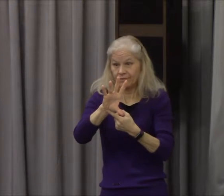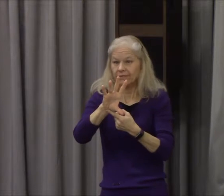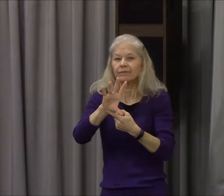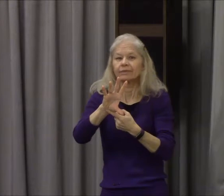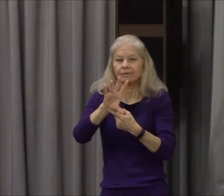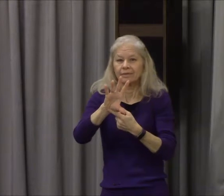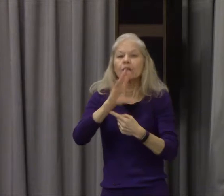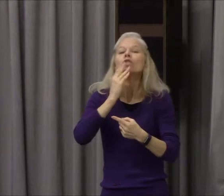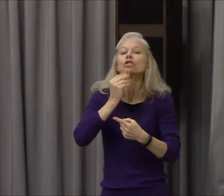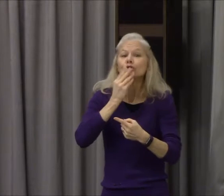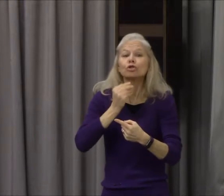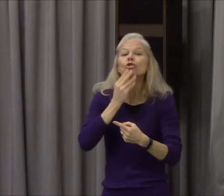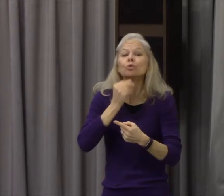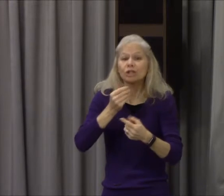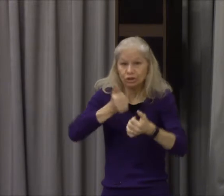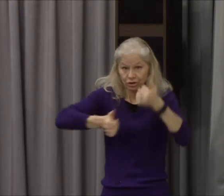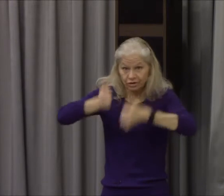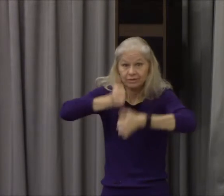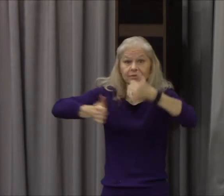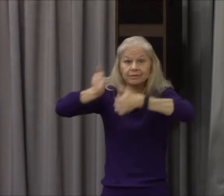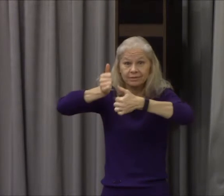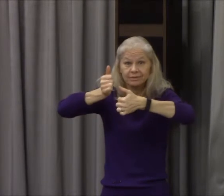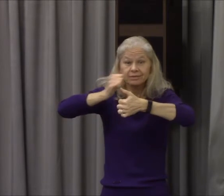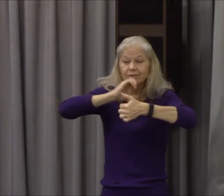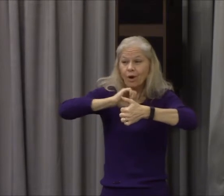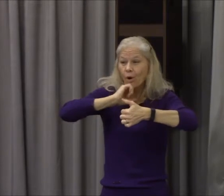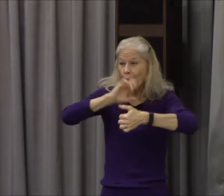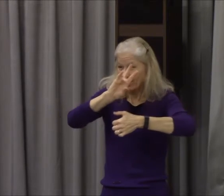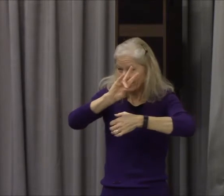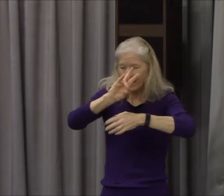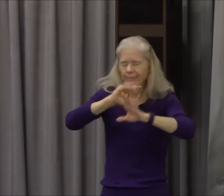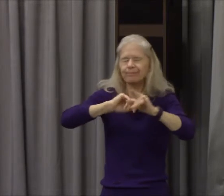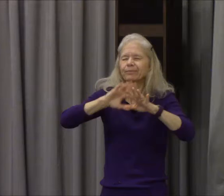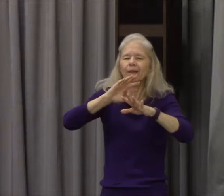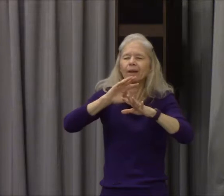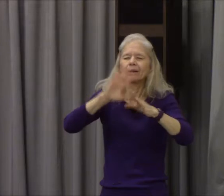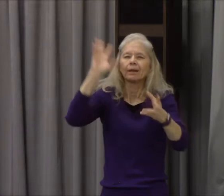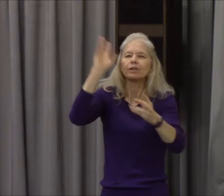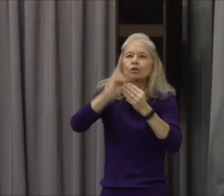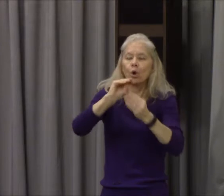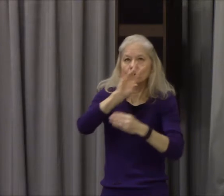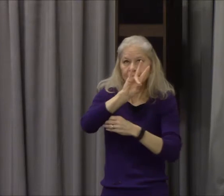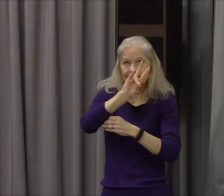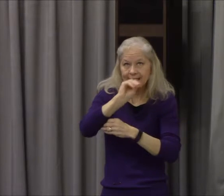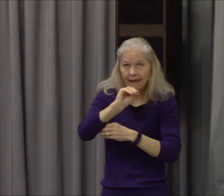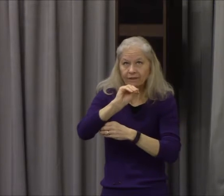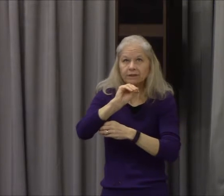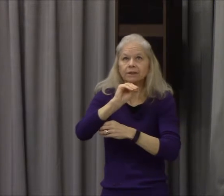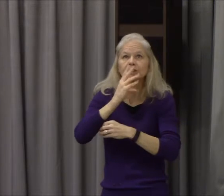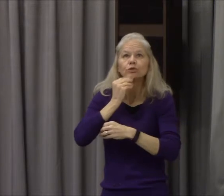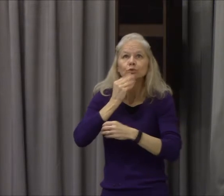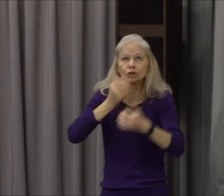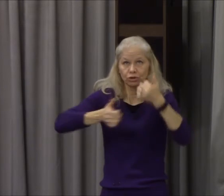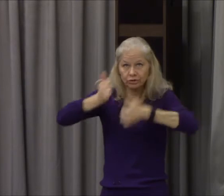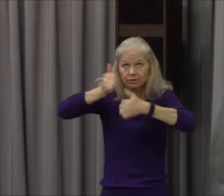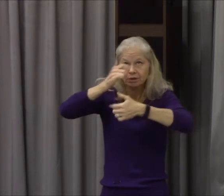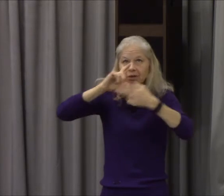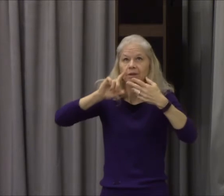and they saw the glory of God this is before Moses and Joshua went further up the mount to give the commandments